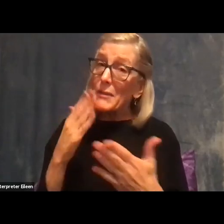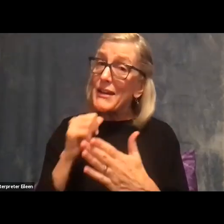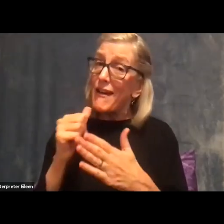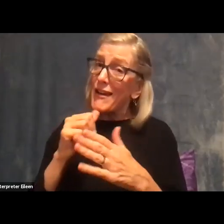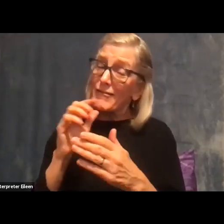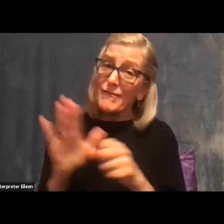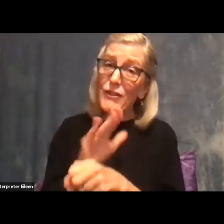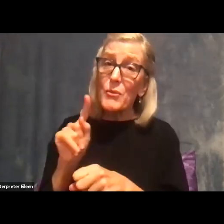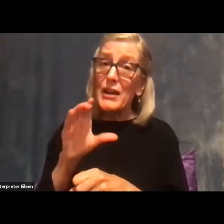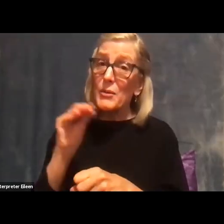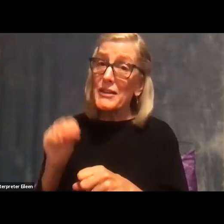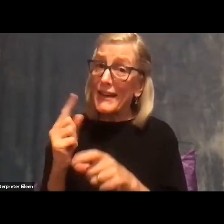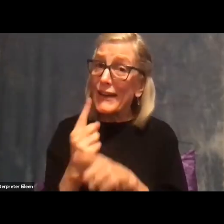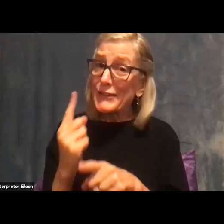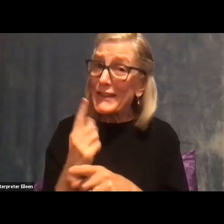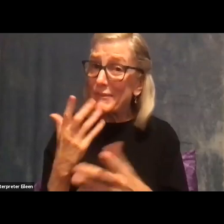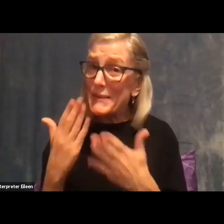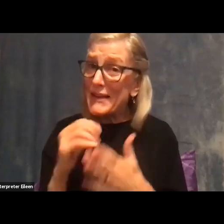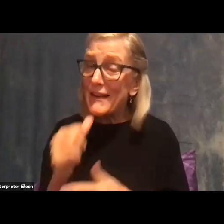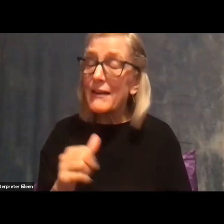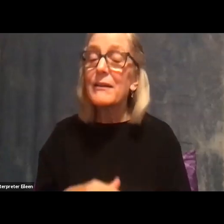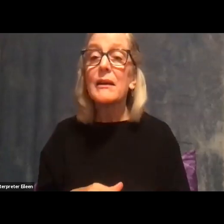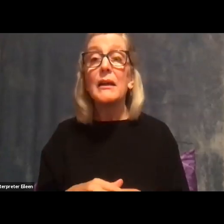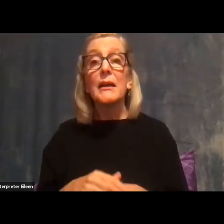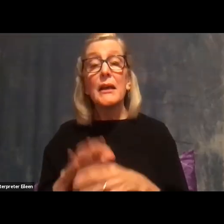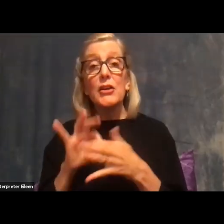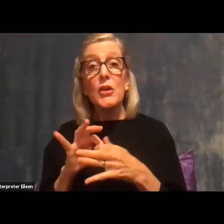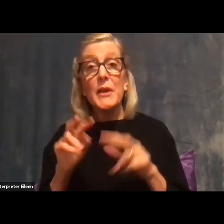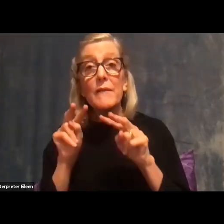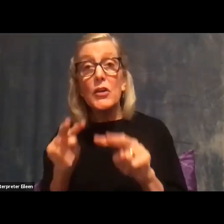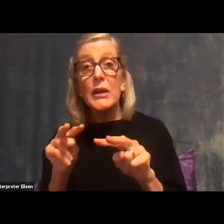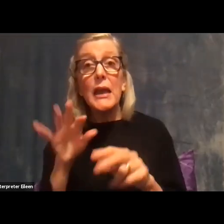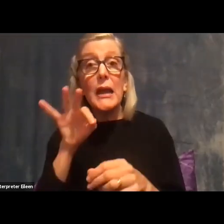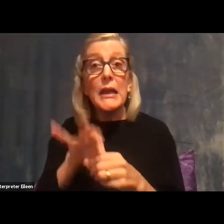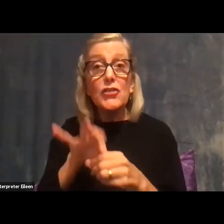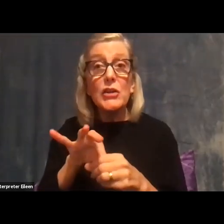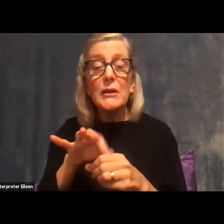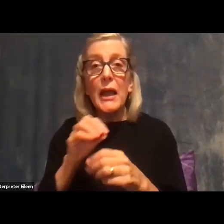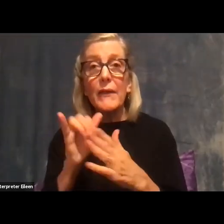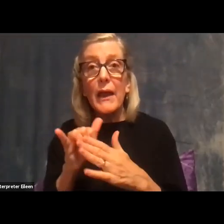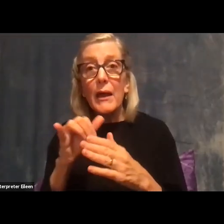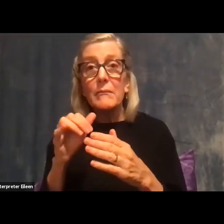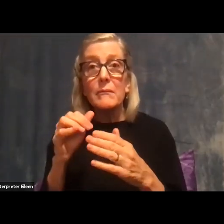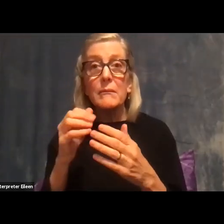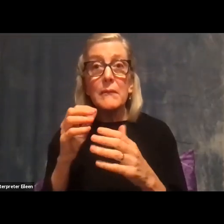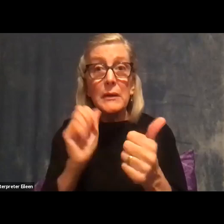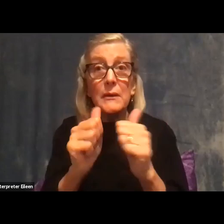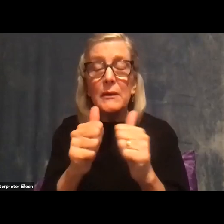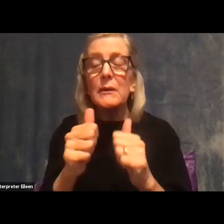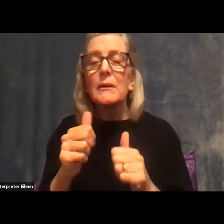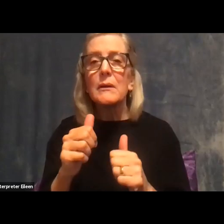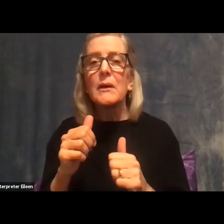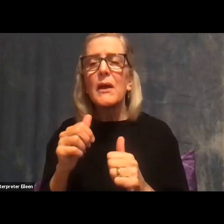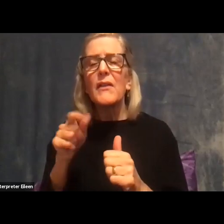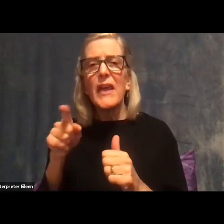In terms of the polling related to elections and the horse race in particular, these pollsters have a particularly difficult task, not only of